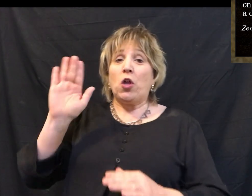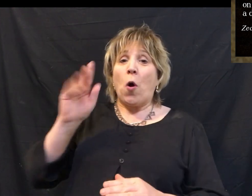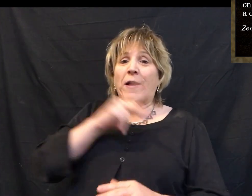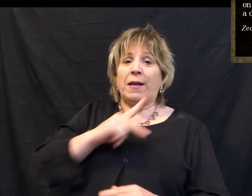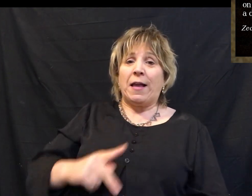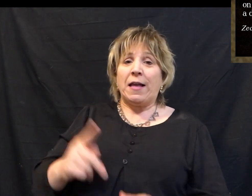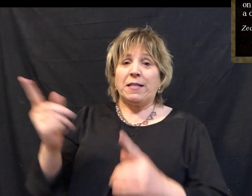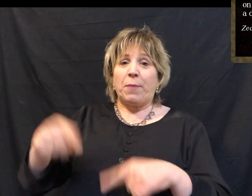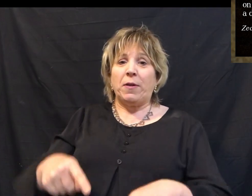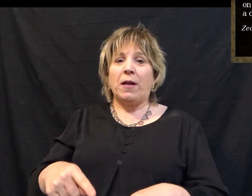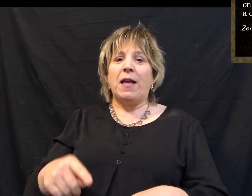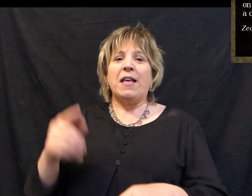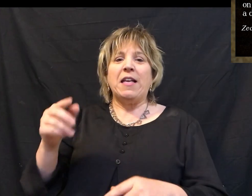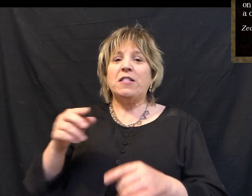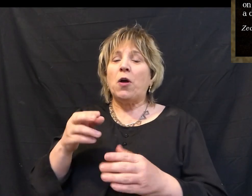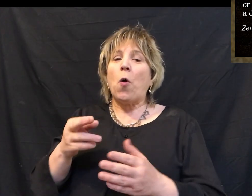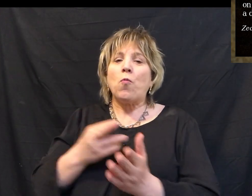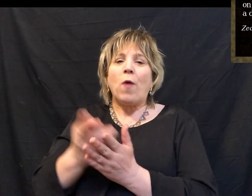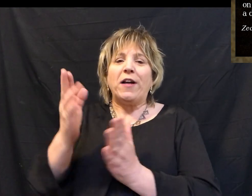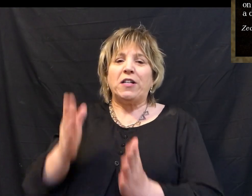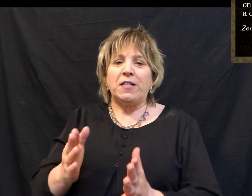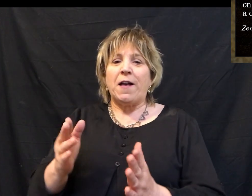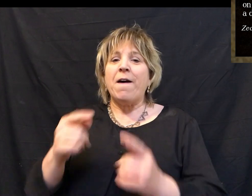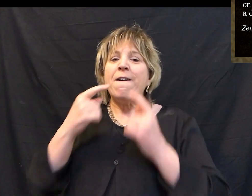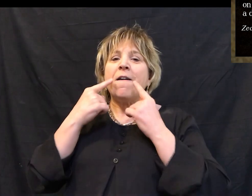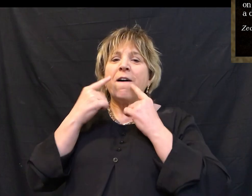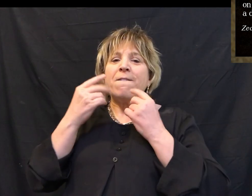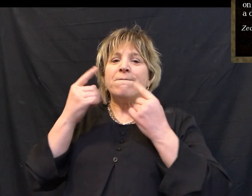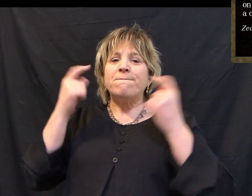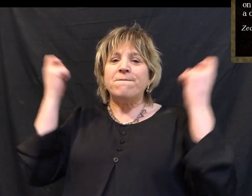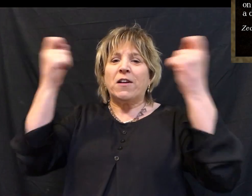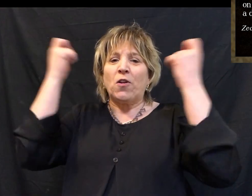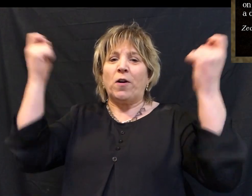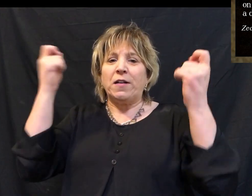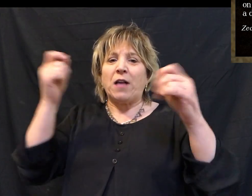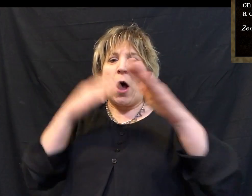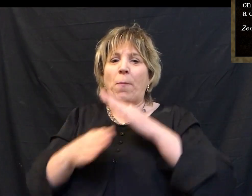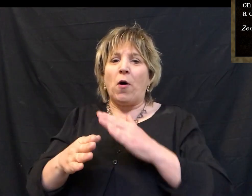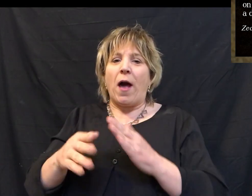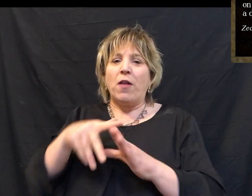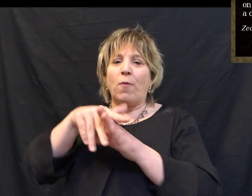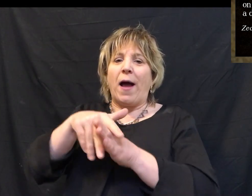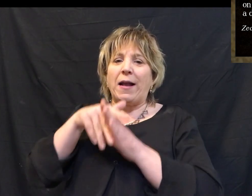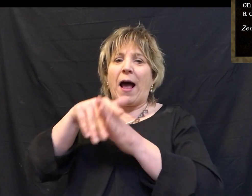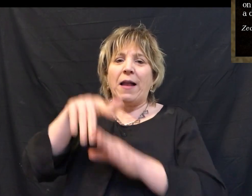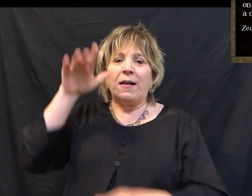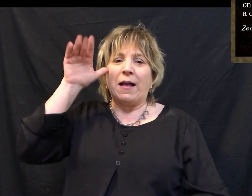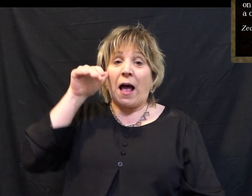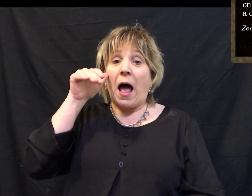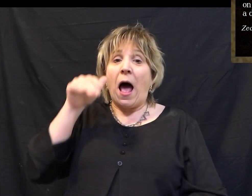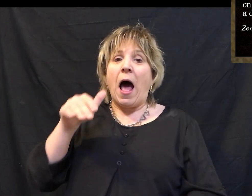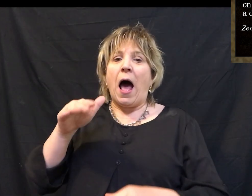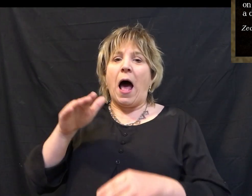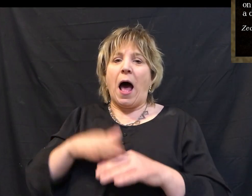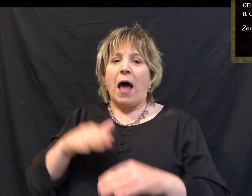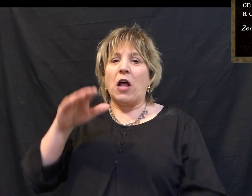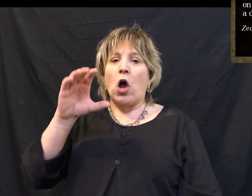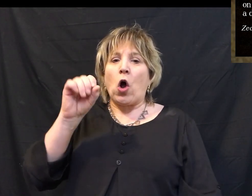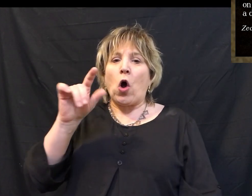you. He is righteous and victorious, humble, and riding on a donkey, on a colt,